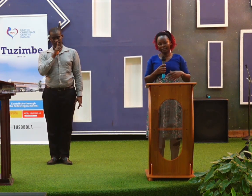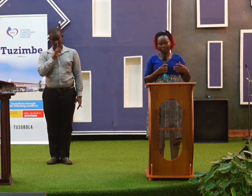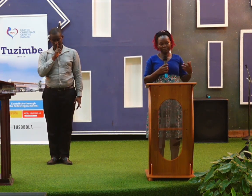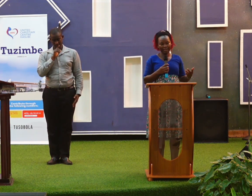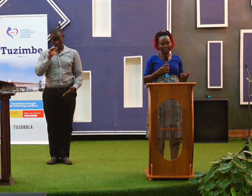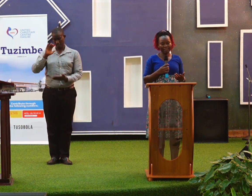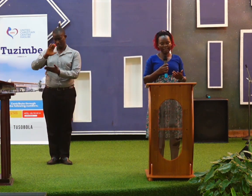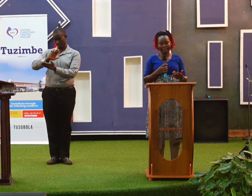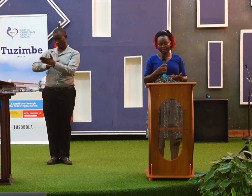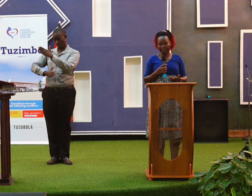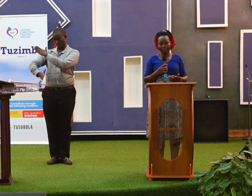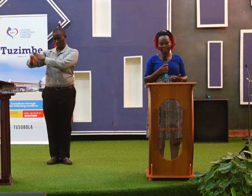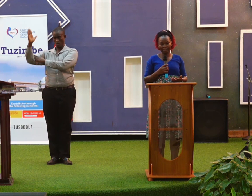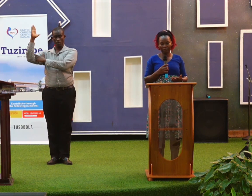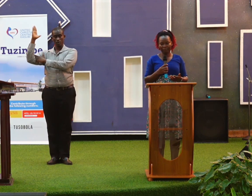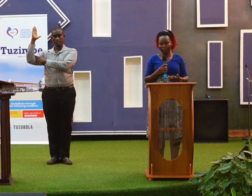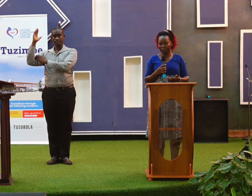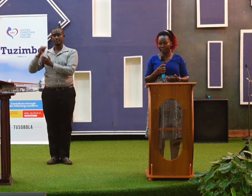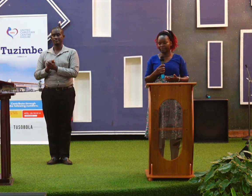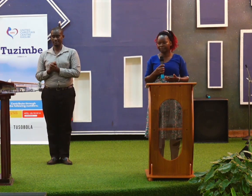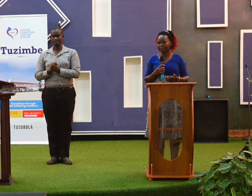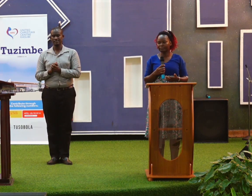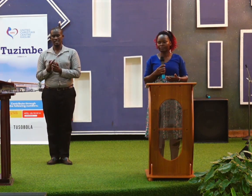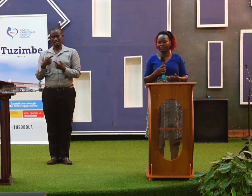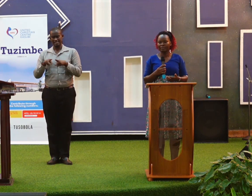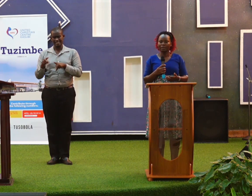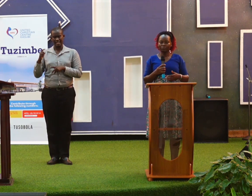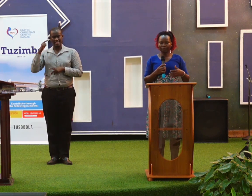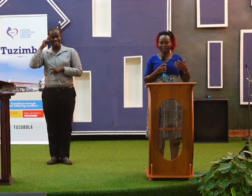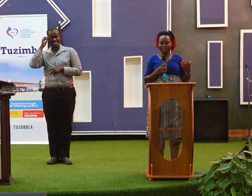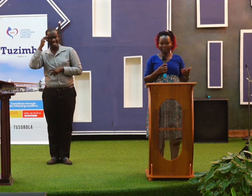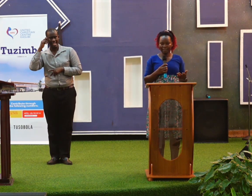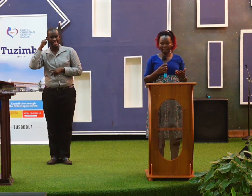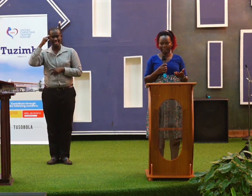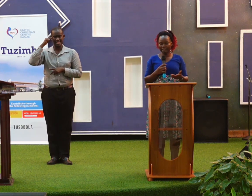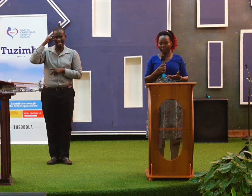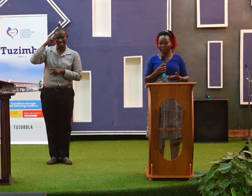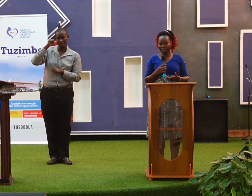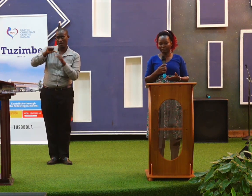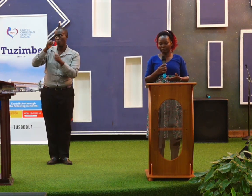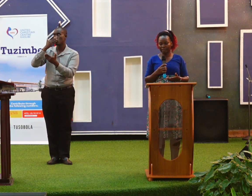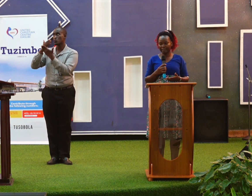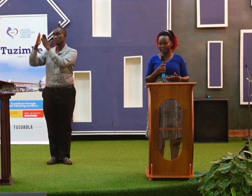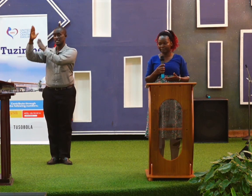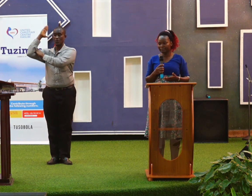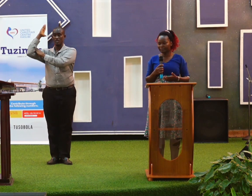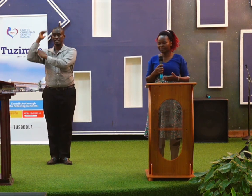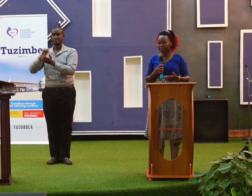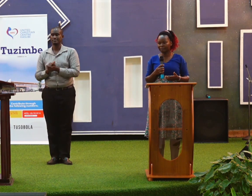and you remain silent in the presence of God you begin meditating upon his goodness